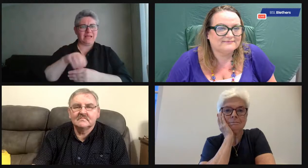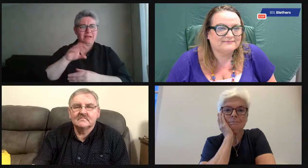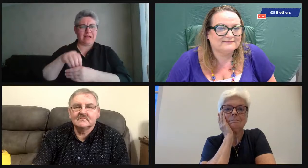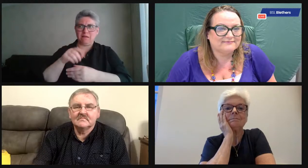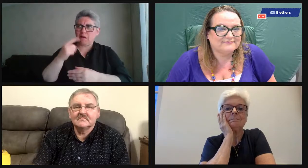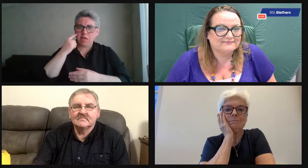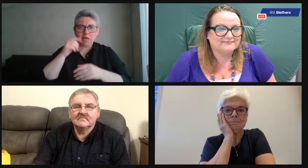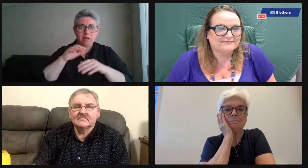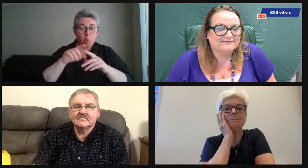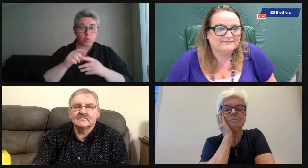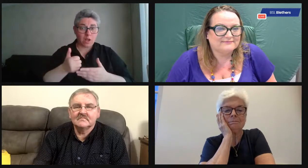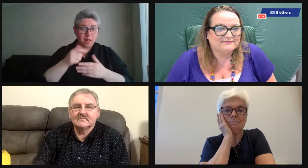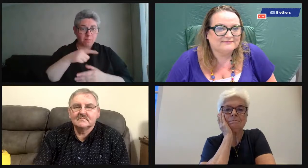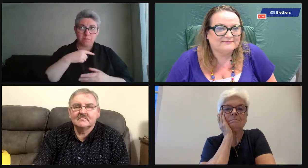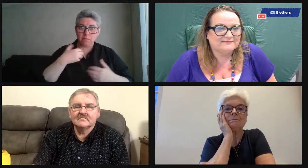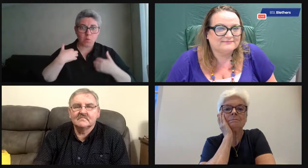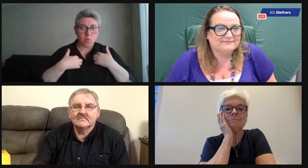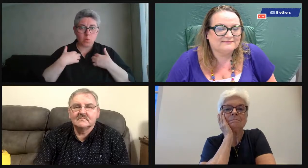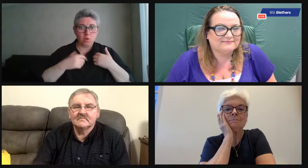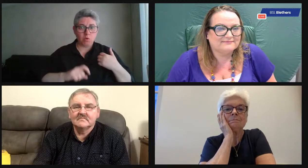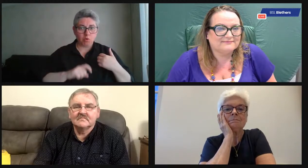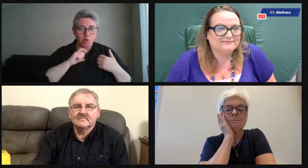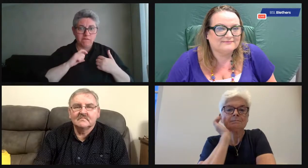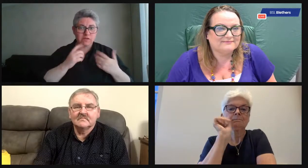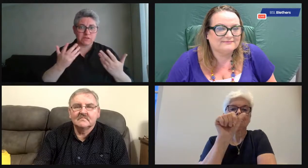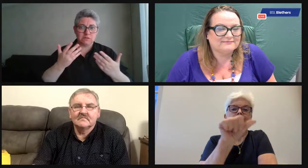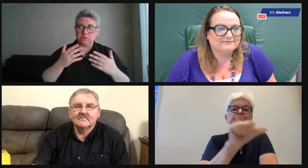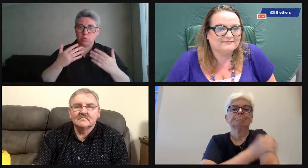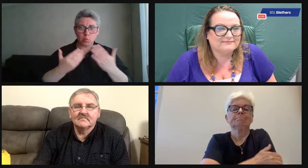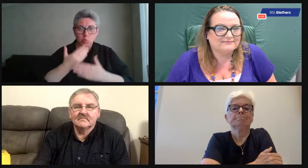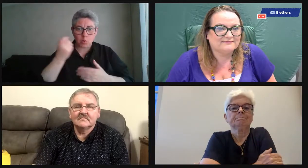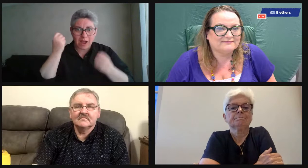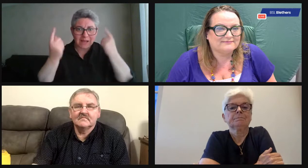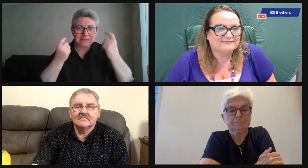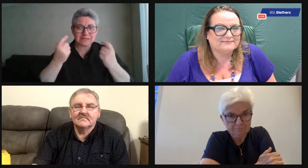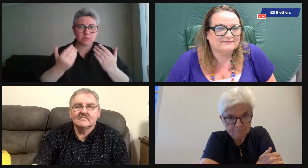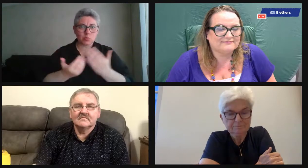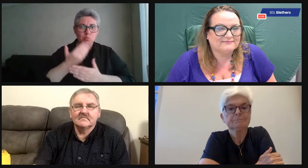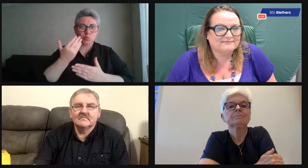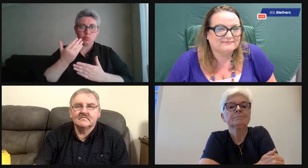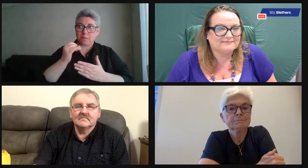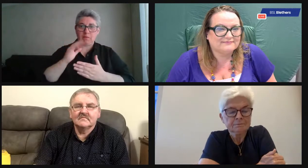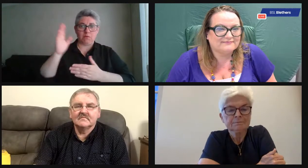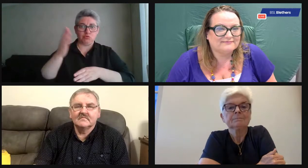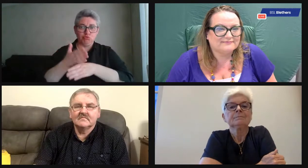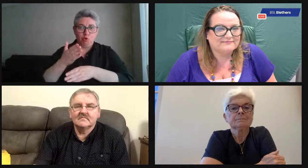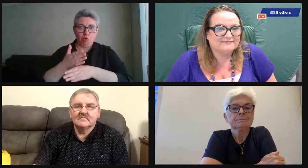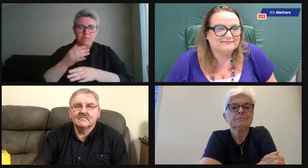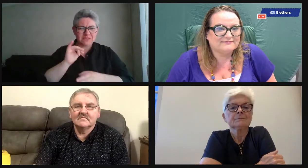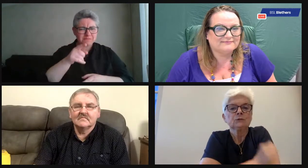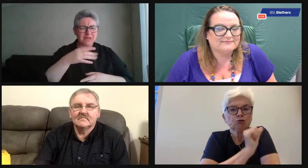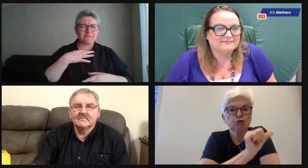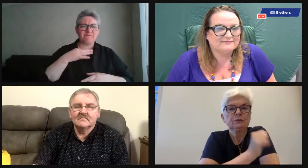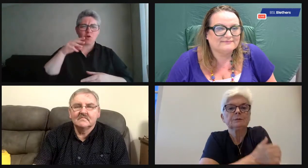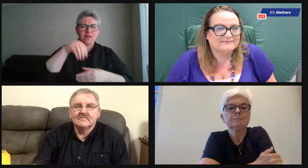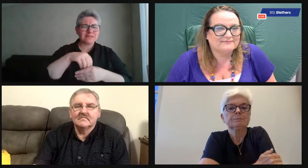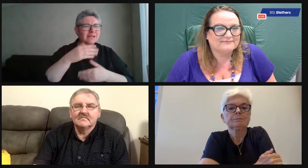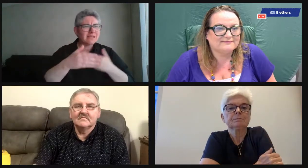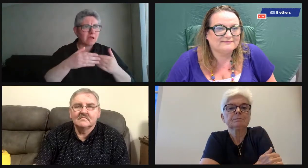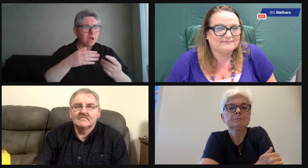need to make sure that deaf people have access and are welcomed and feel confident and are able to contribute their ideas and so